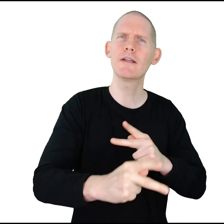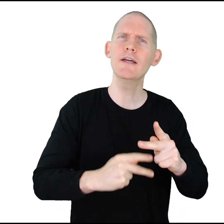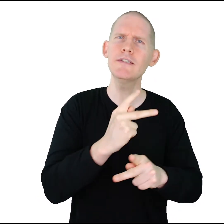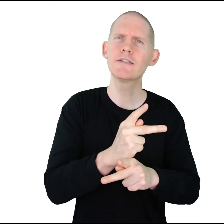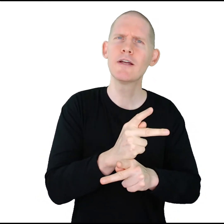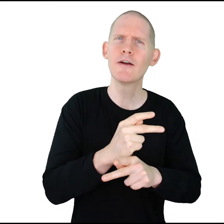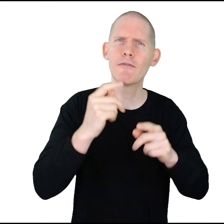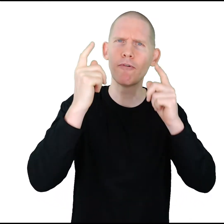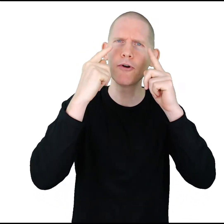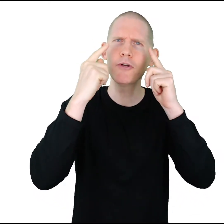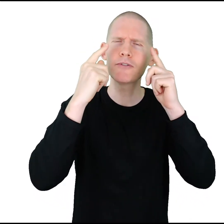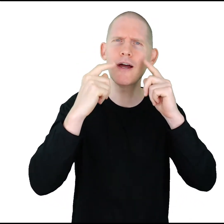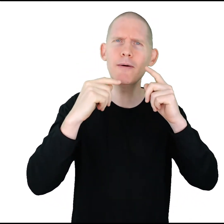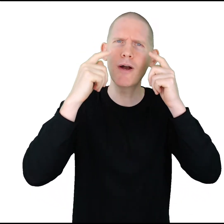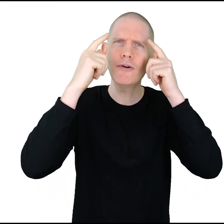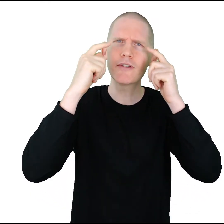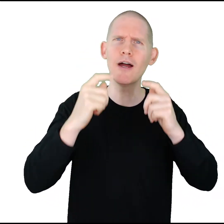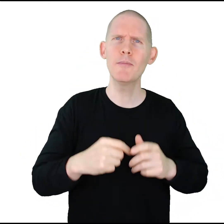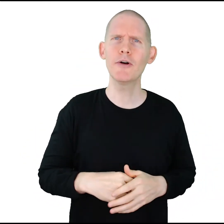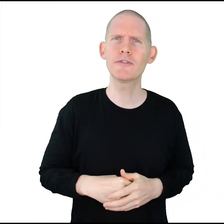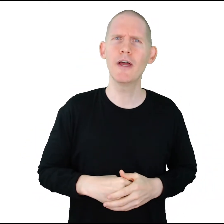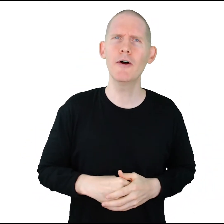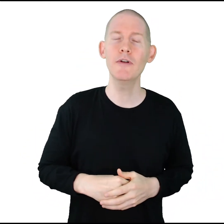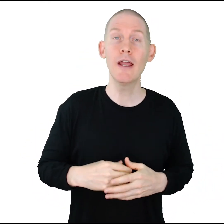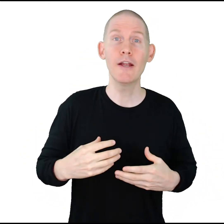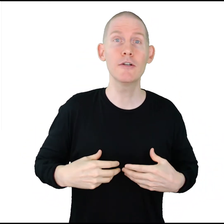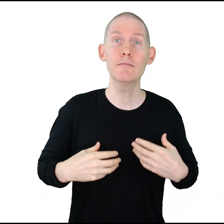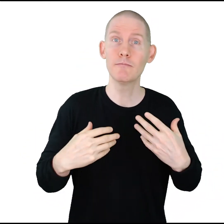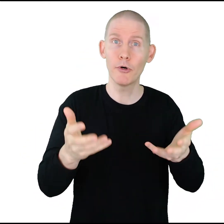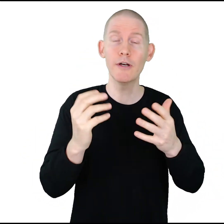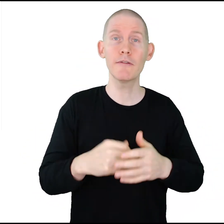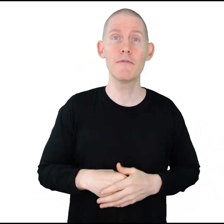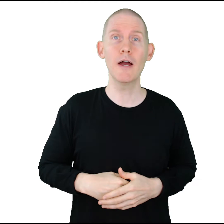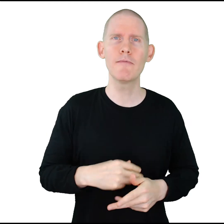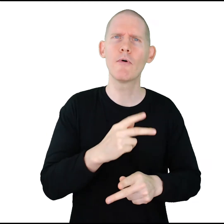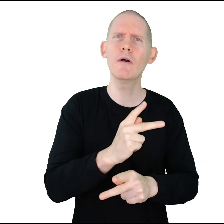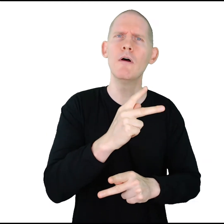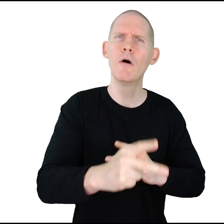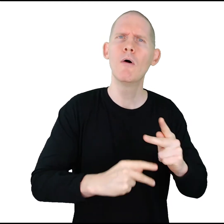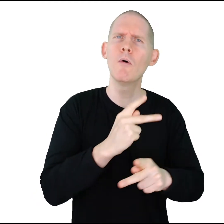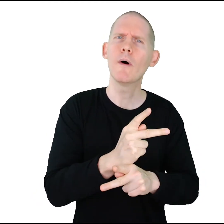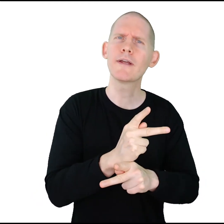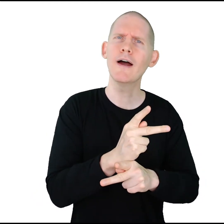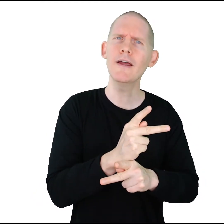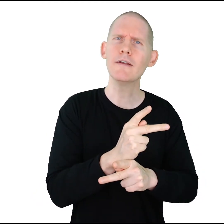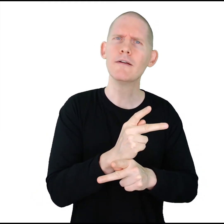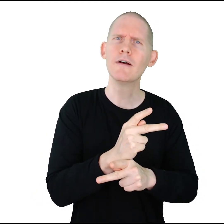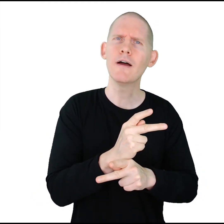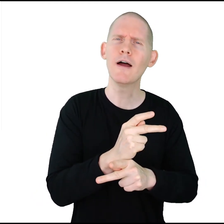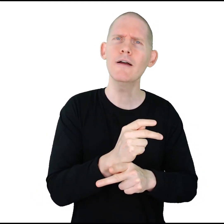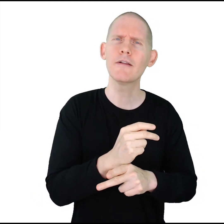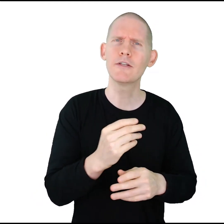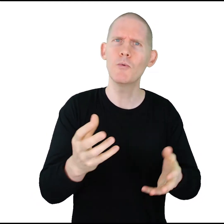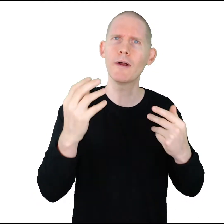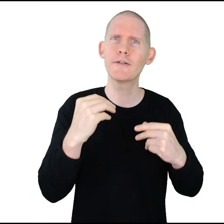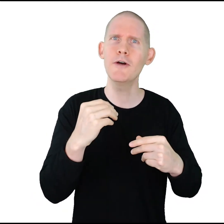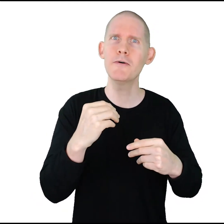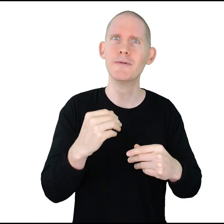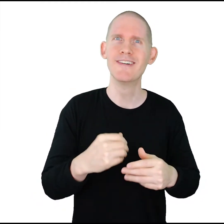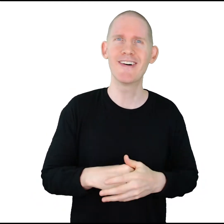this, throw those eyebrows, eyebrows down, and you're putting out the vibe for what kind. Uh-huh. Like you want to know what